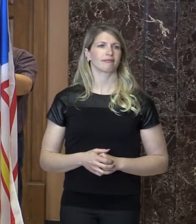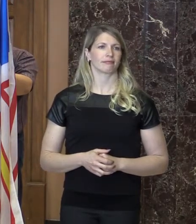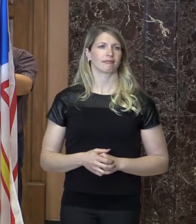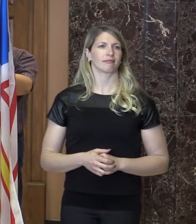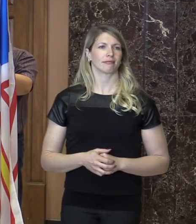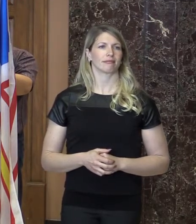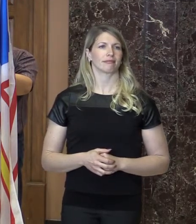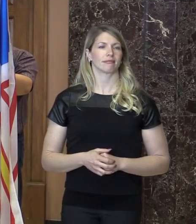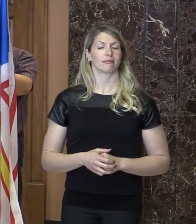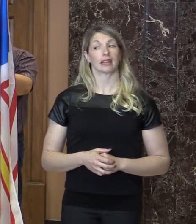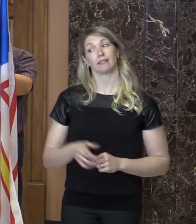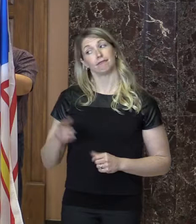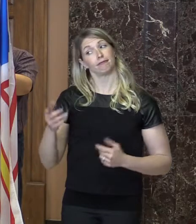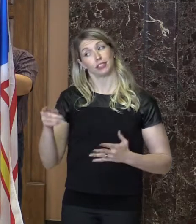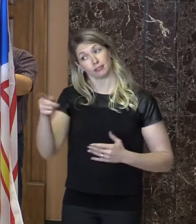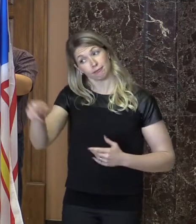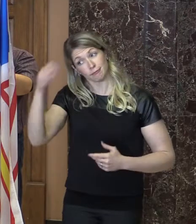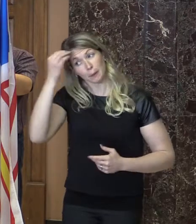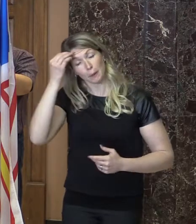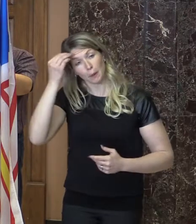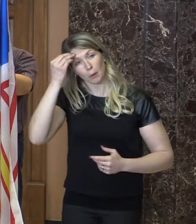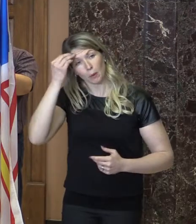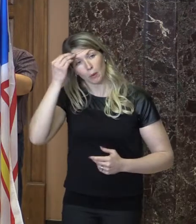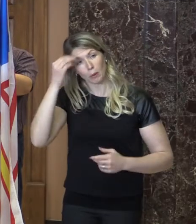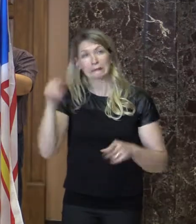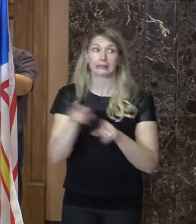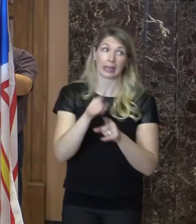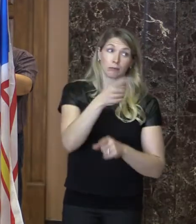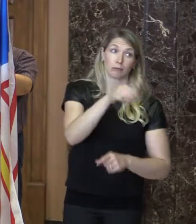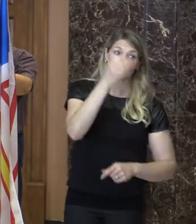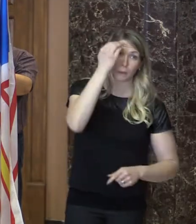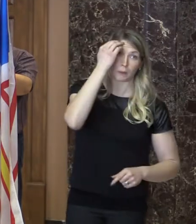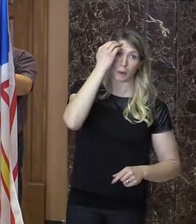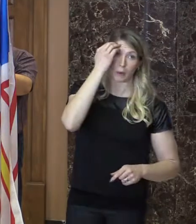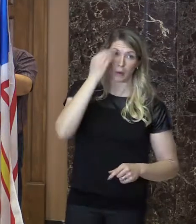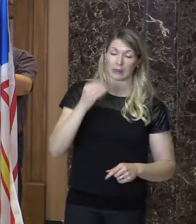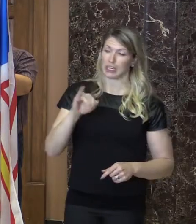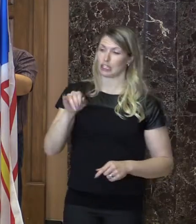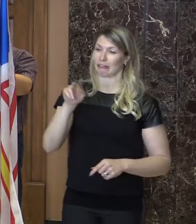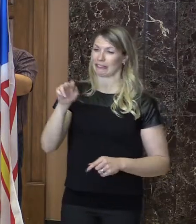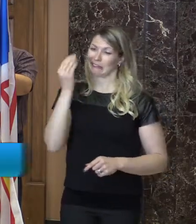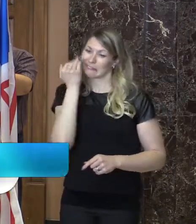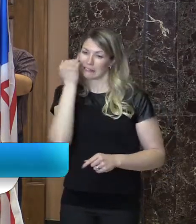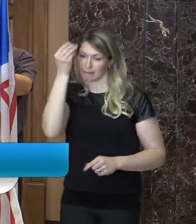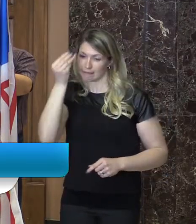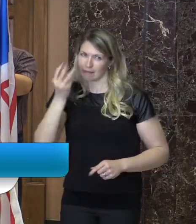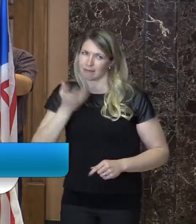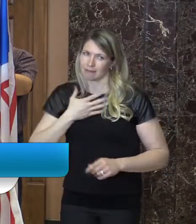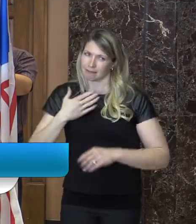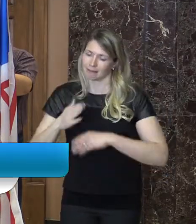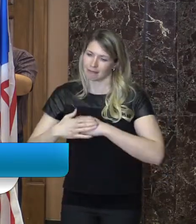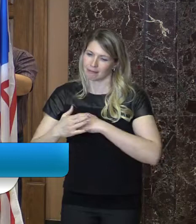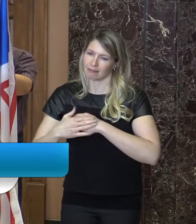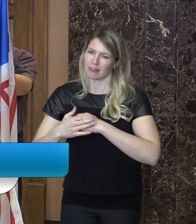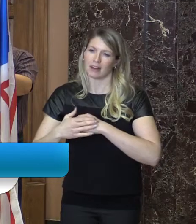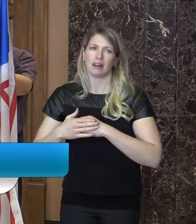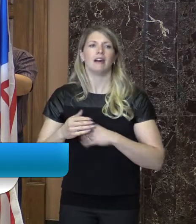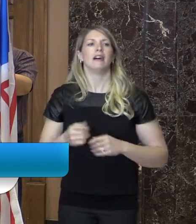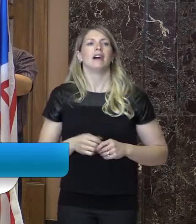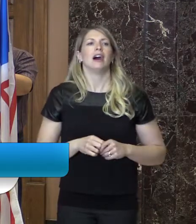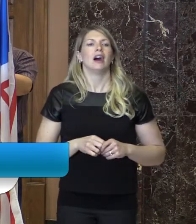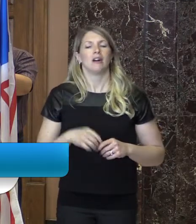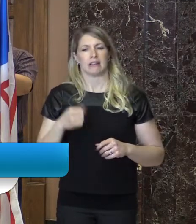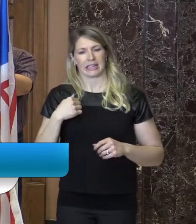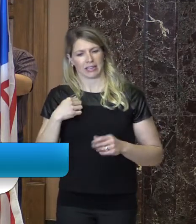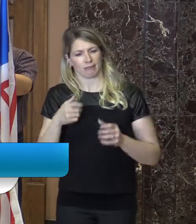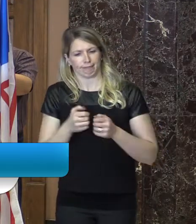And as they know, and you know, because Justin just reminded me of some of the re-tweeting and re-posting of the things, that I